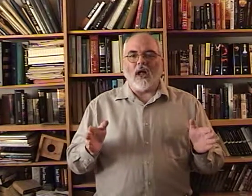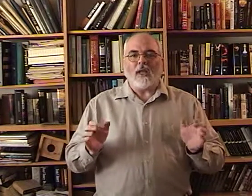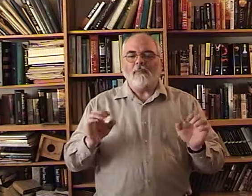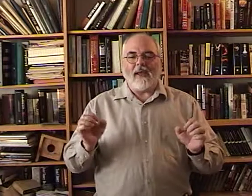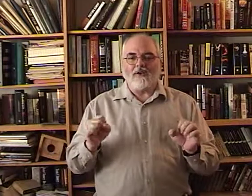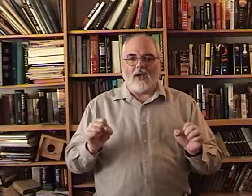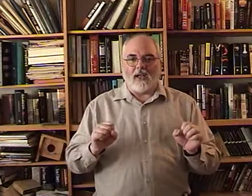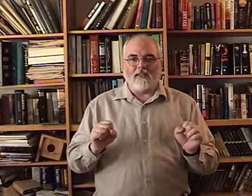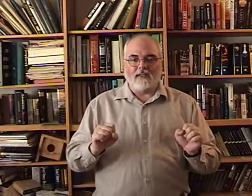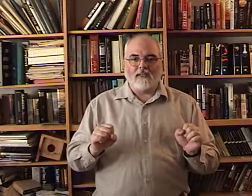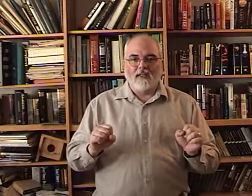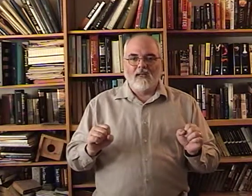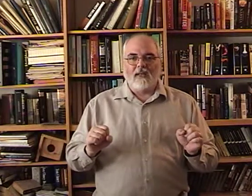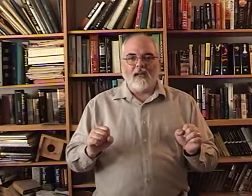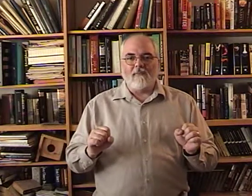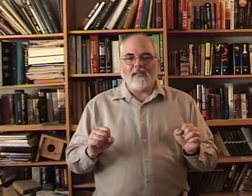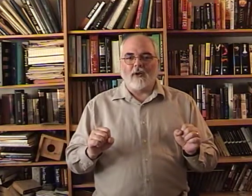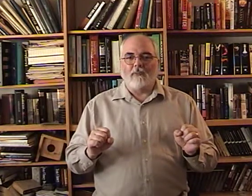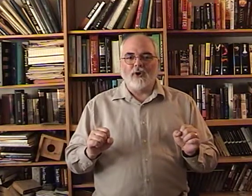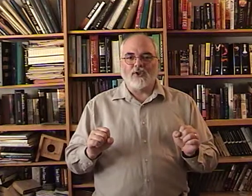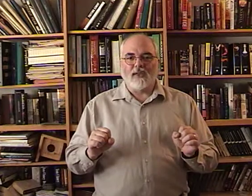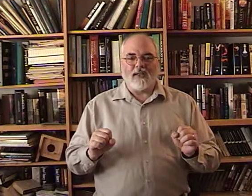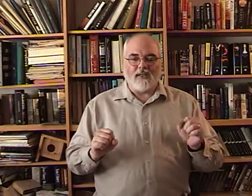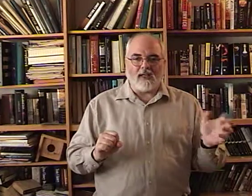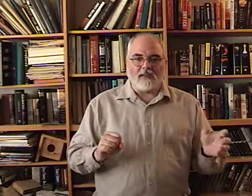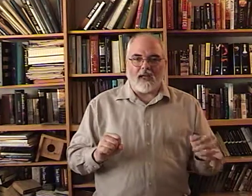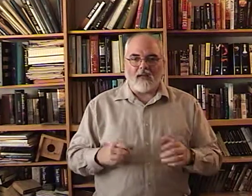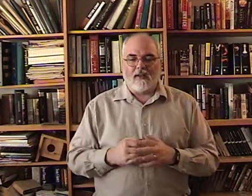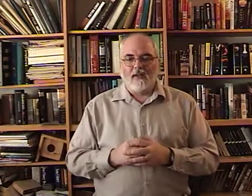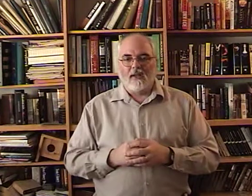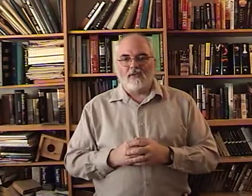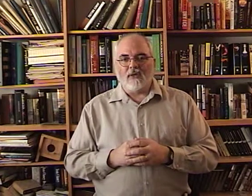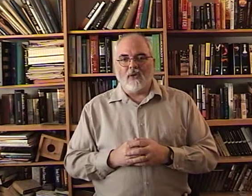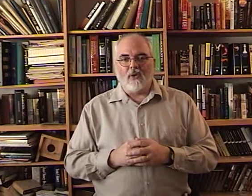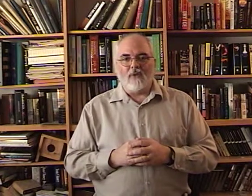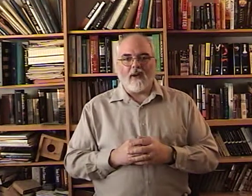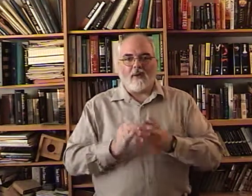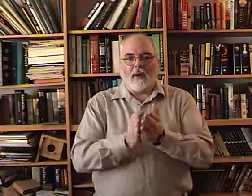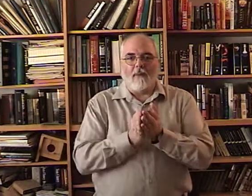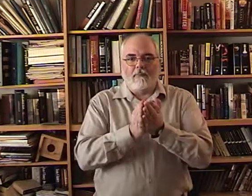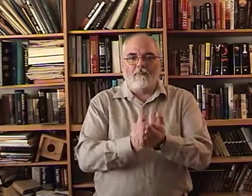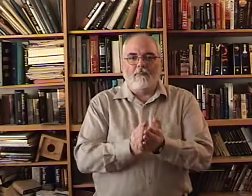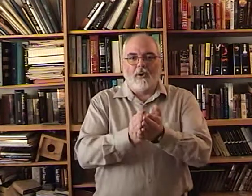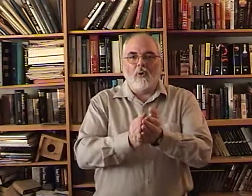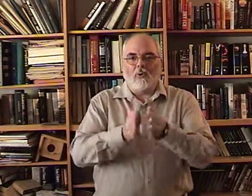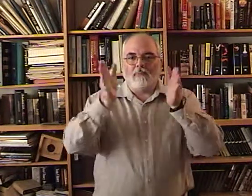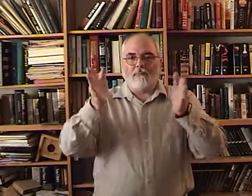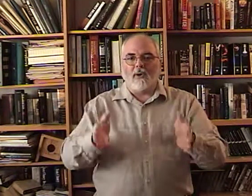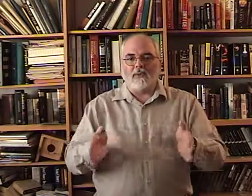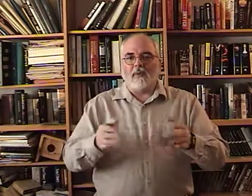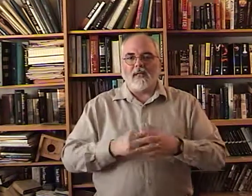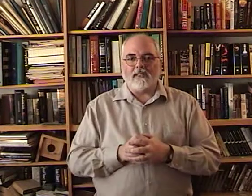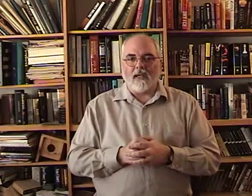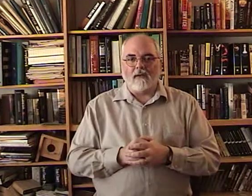occupationalizes. It makes it a person that does that. So. If I were a boat person. I'd be a sailor.